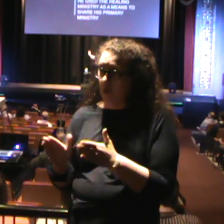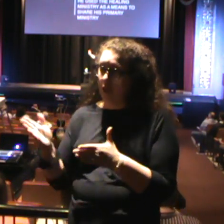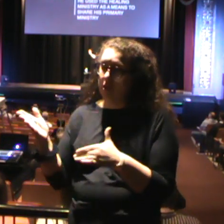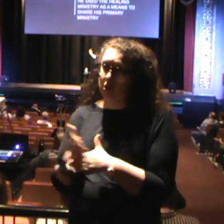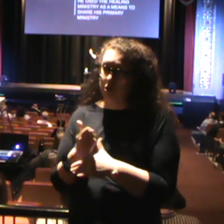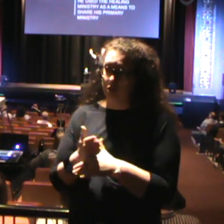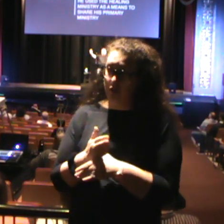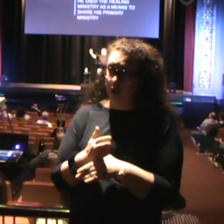primary ministry.